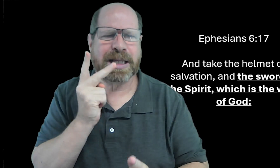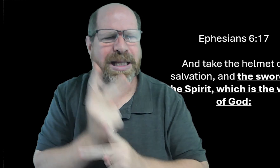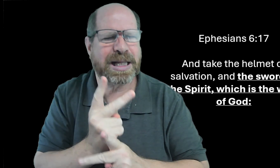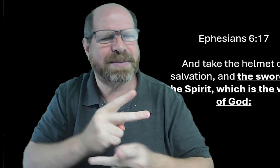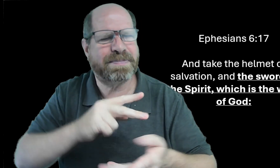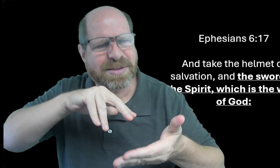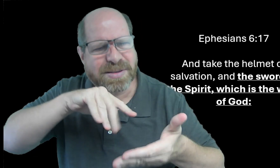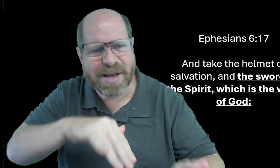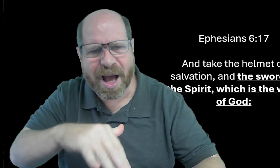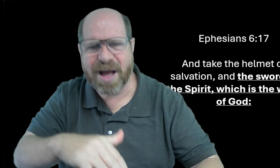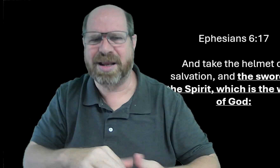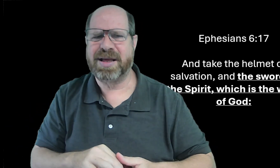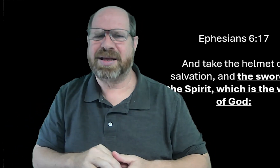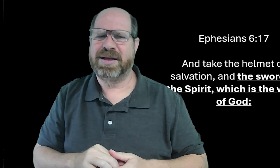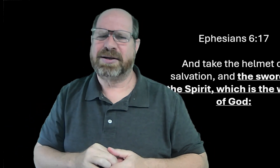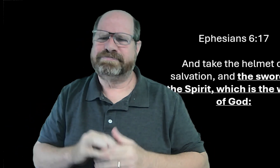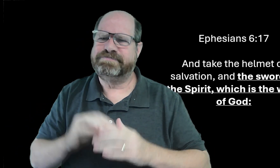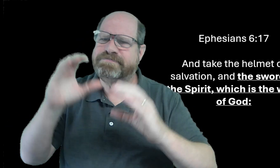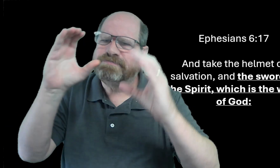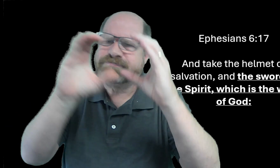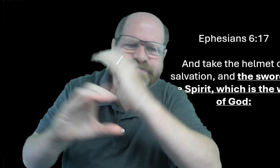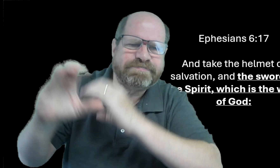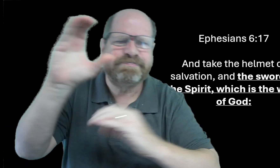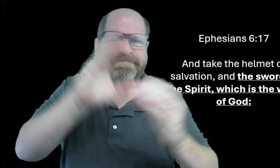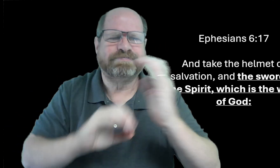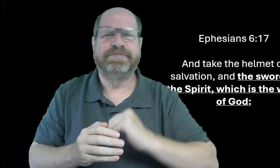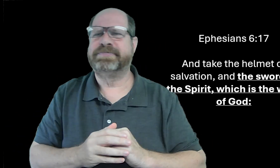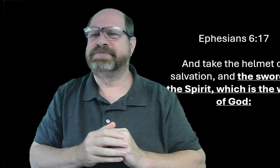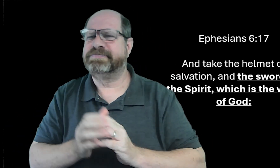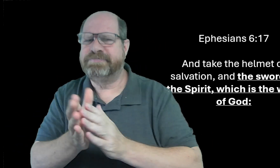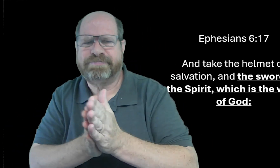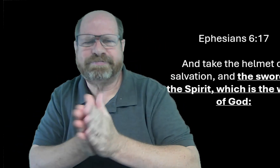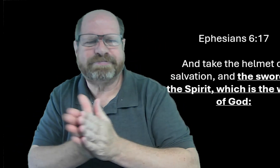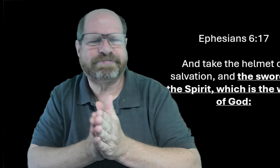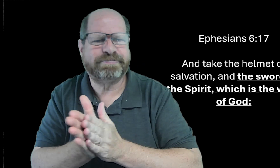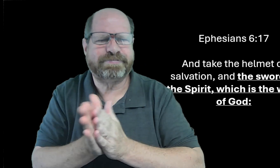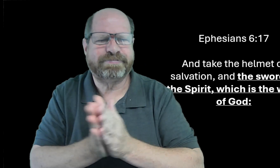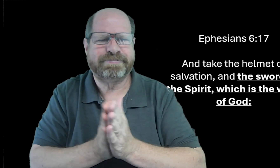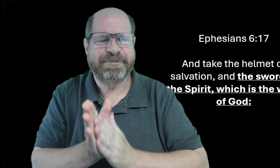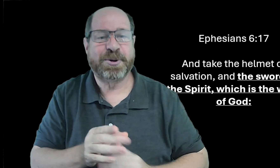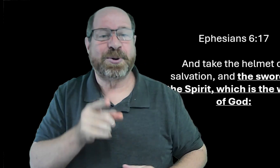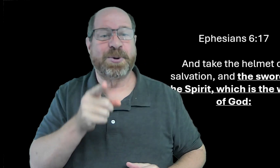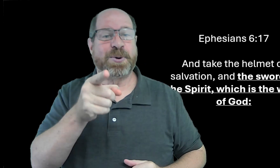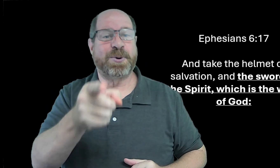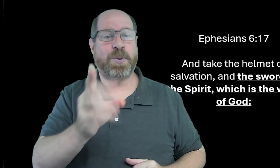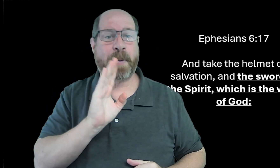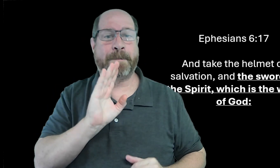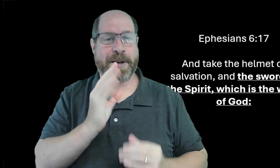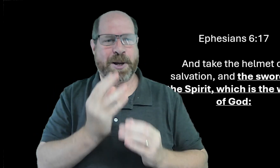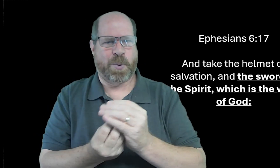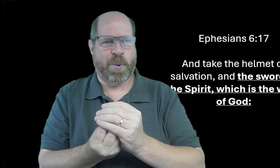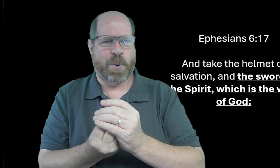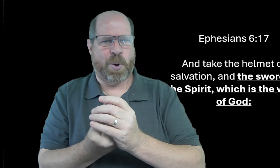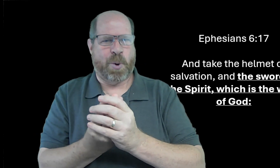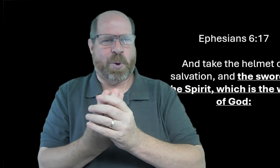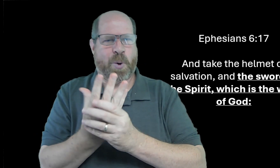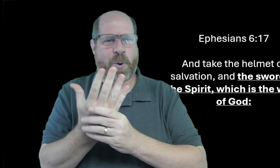listen to his word and keep studying it seek him stay motivated and you'll be